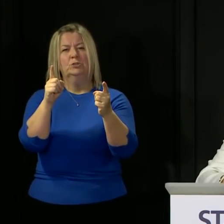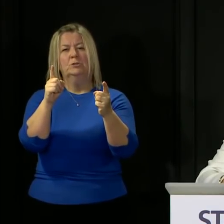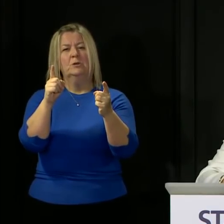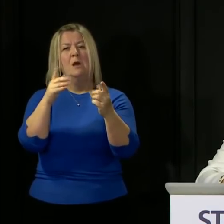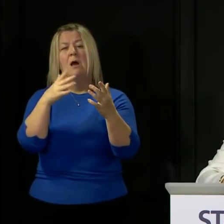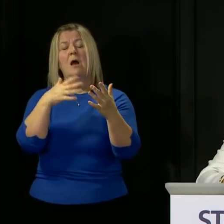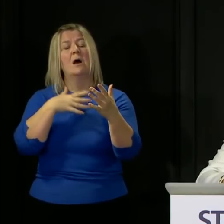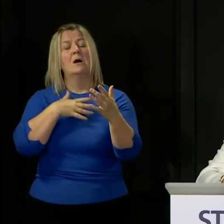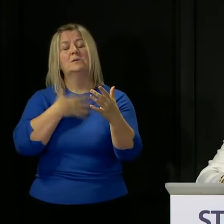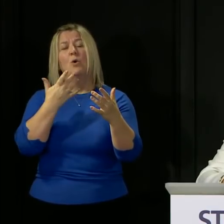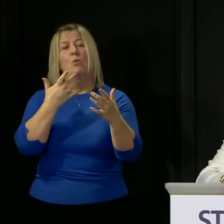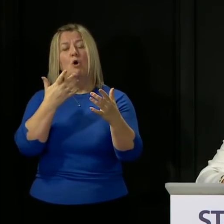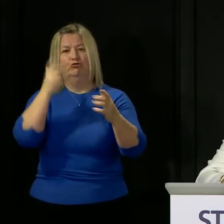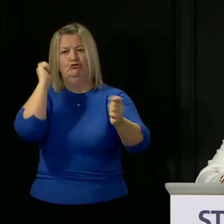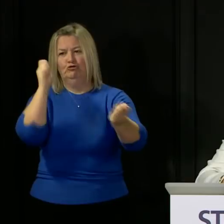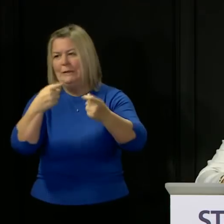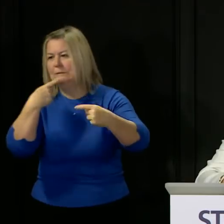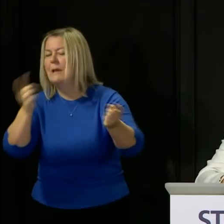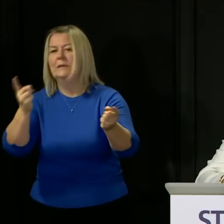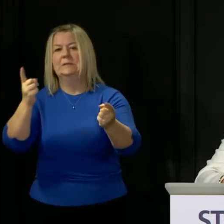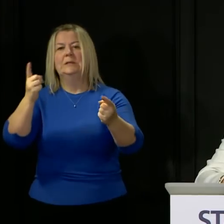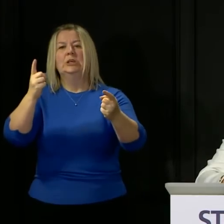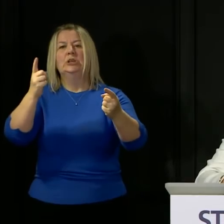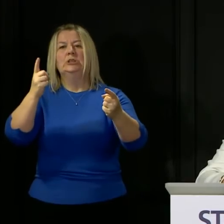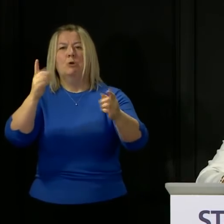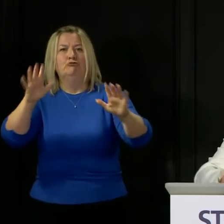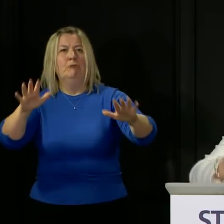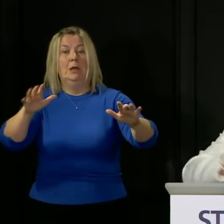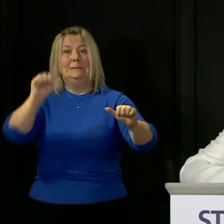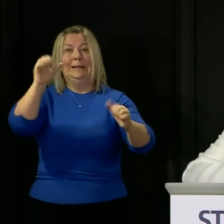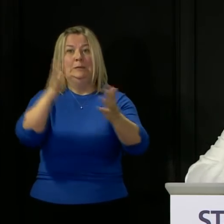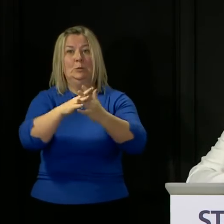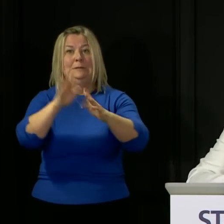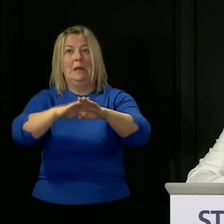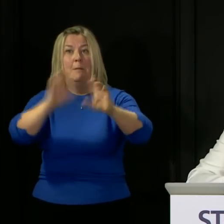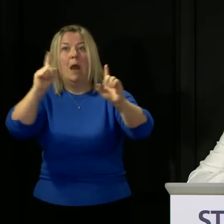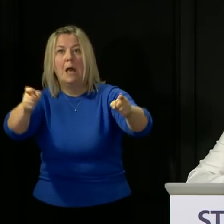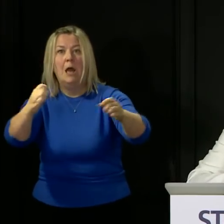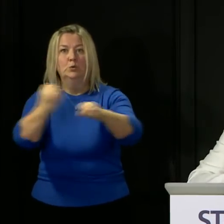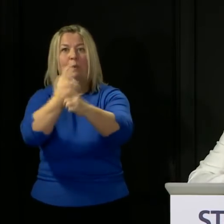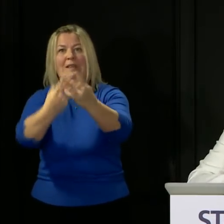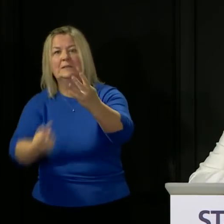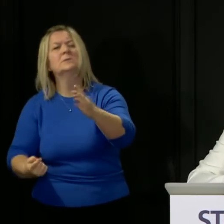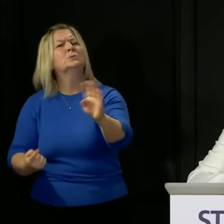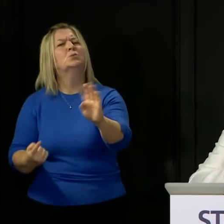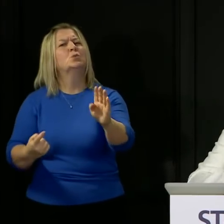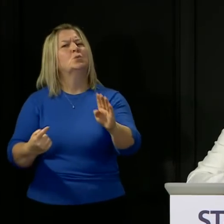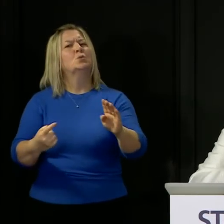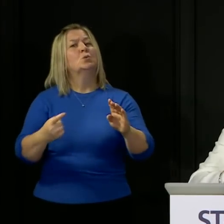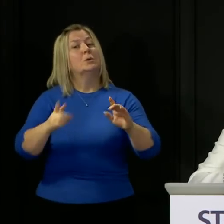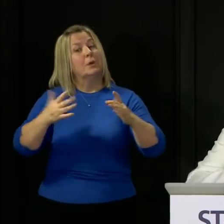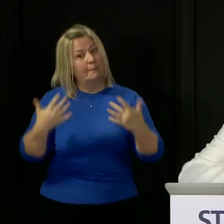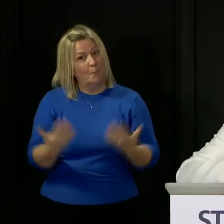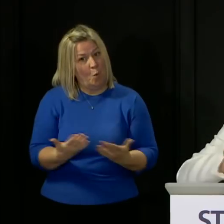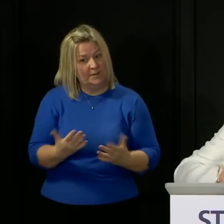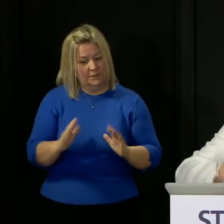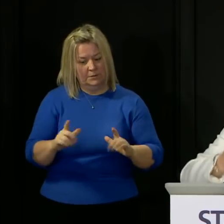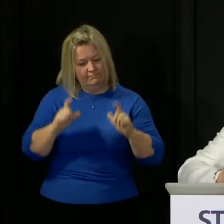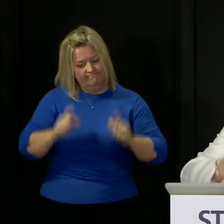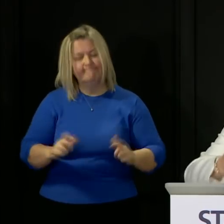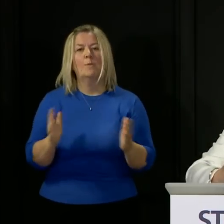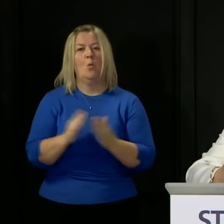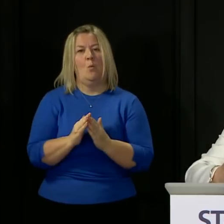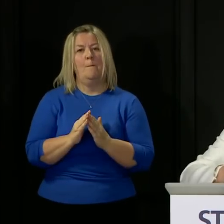in messaging so that people are thinking about what a message might be in six weeks time as opposed to what it is now and what it is now is stay at home and